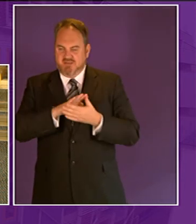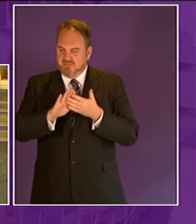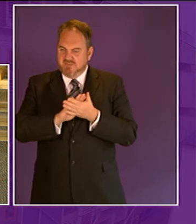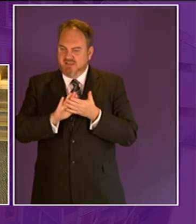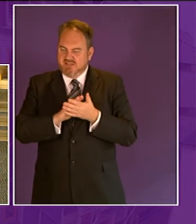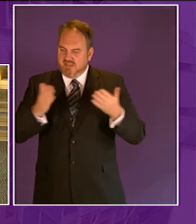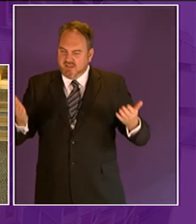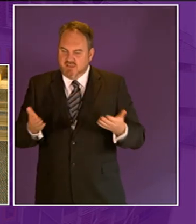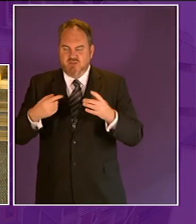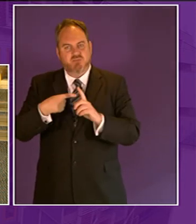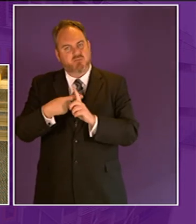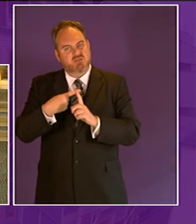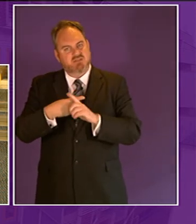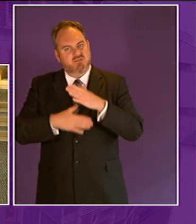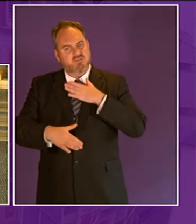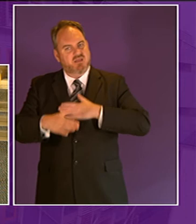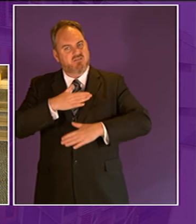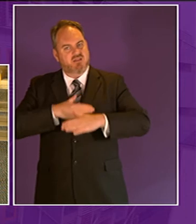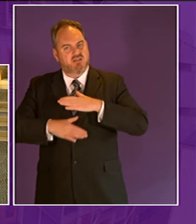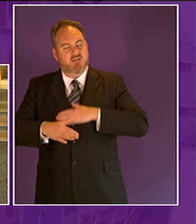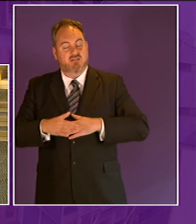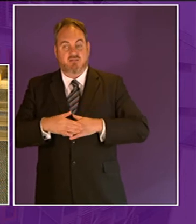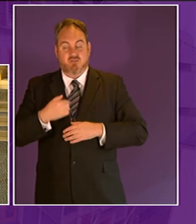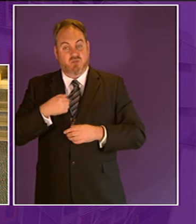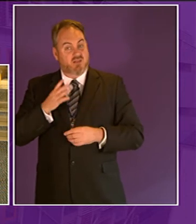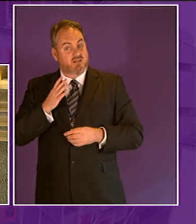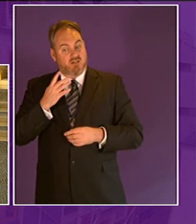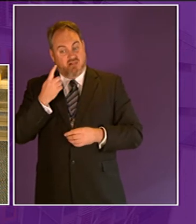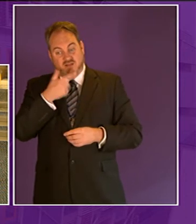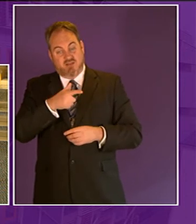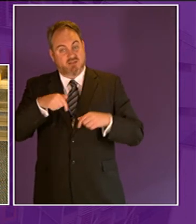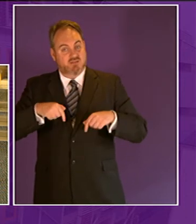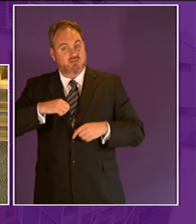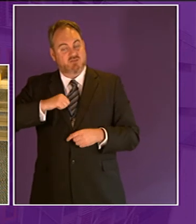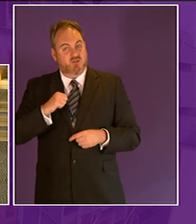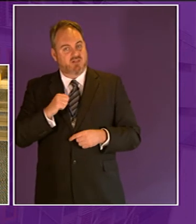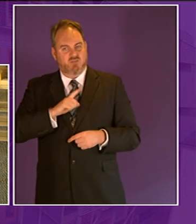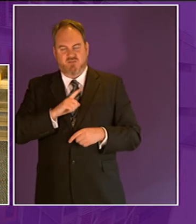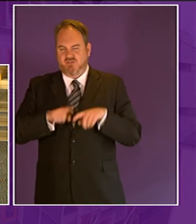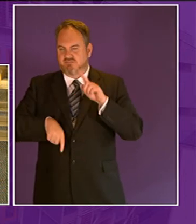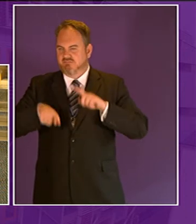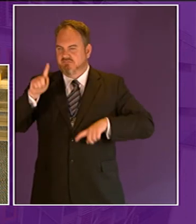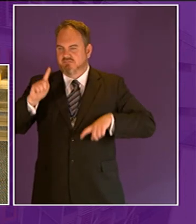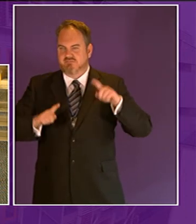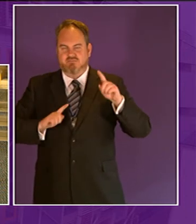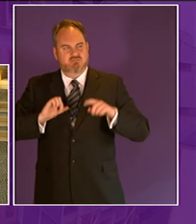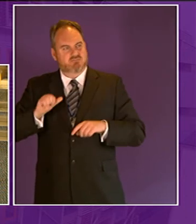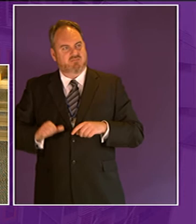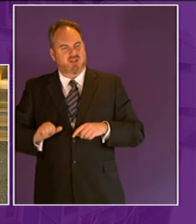behavioral change we're lucky that in scotland we have a uniquely rich and varied natural environment and centuries of social cultural and economic